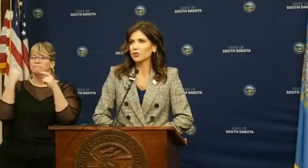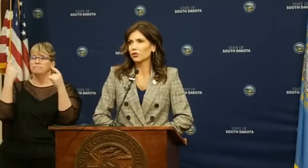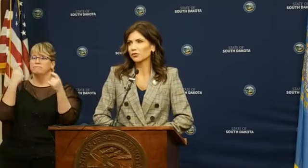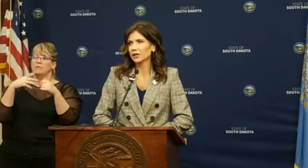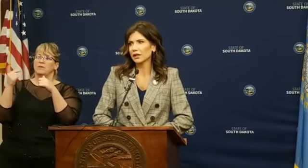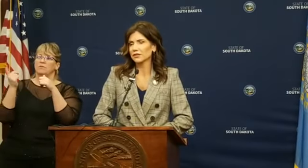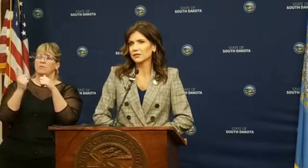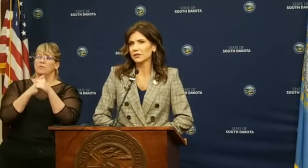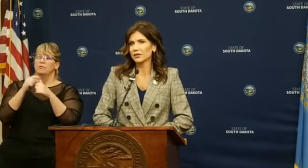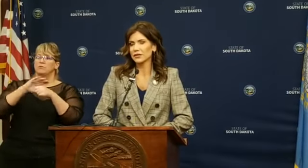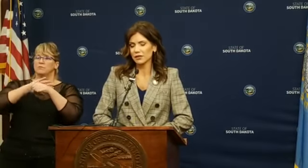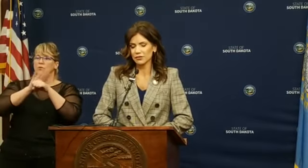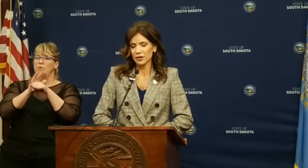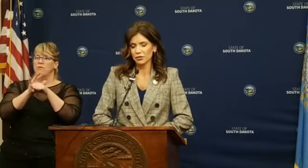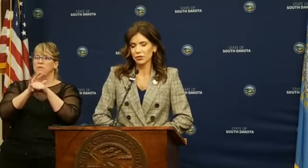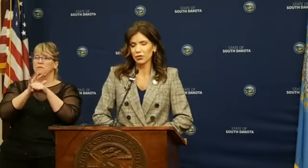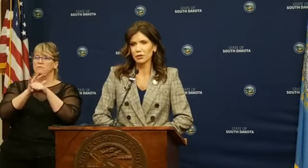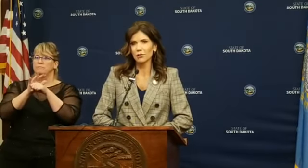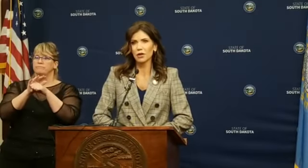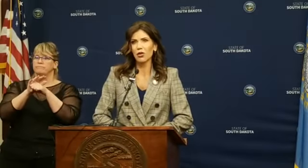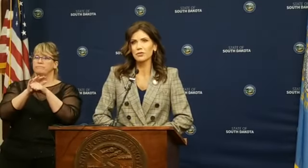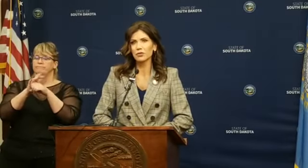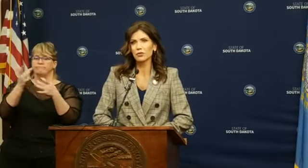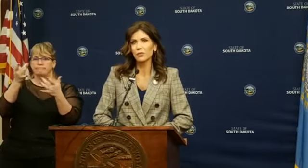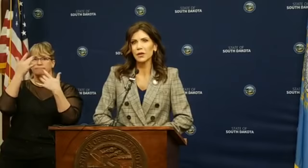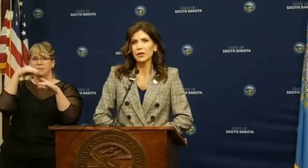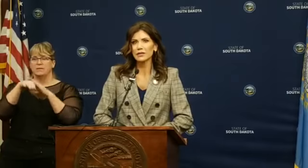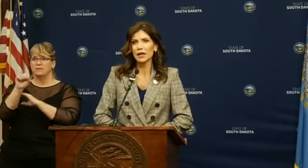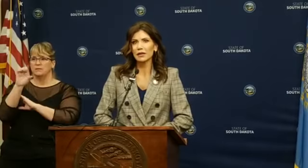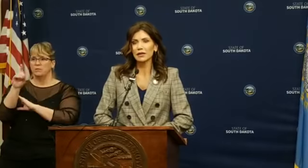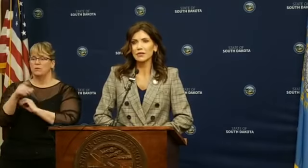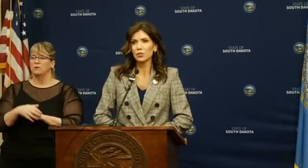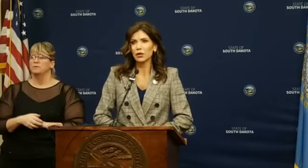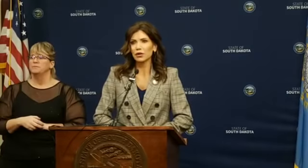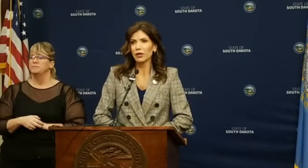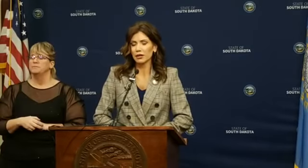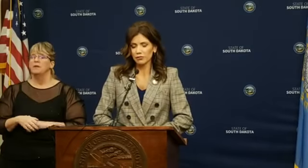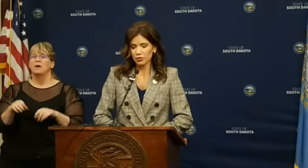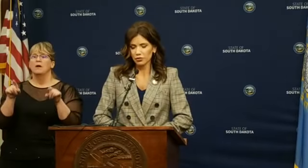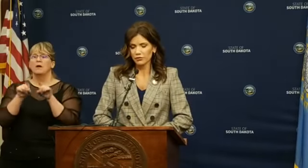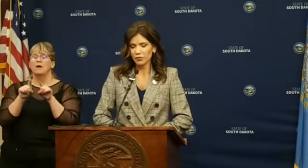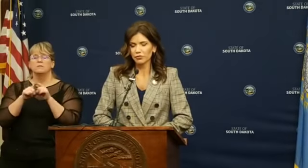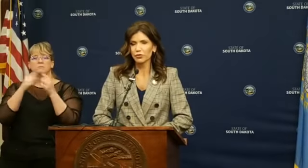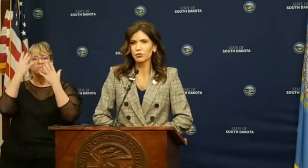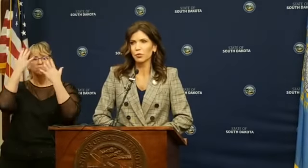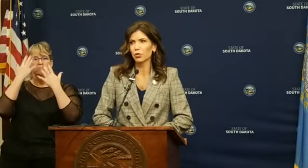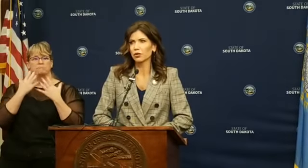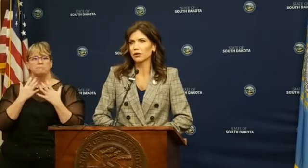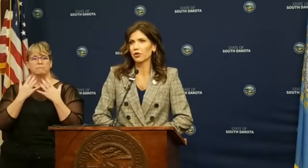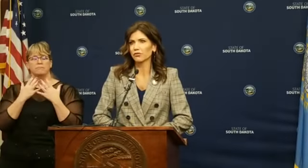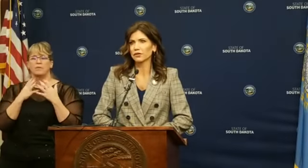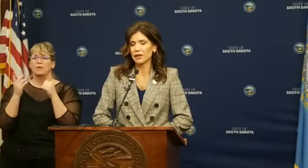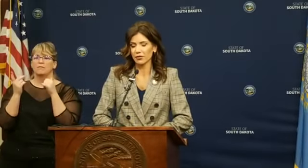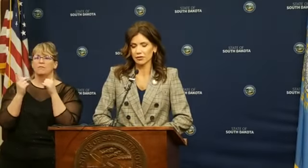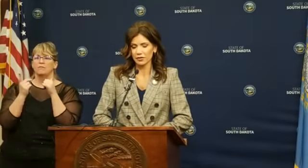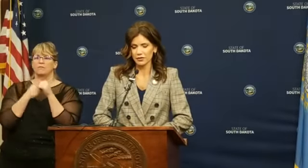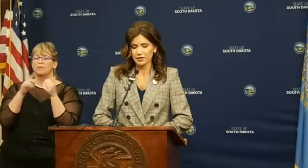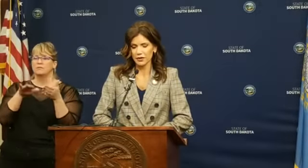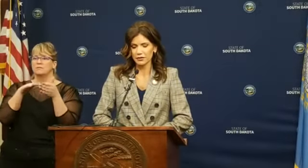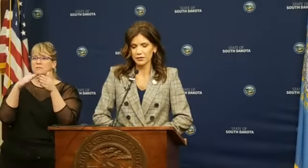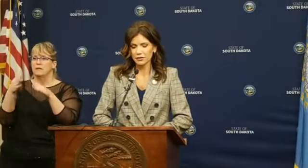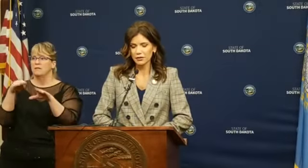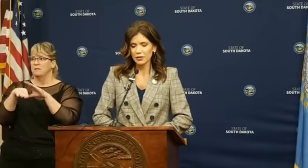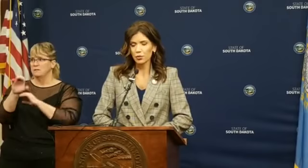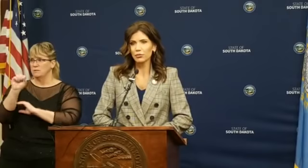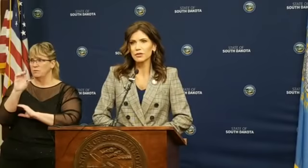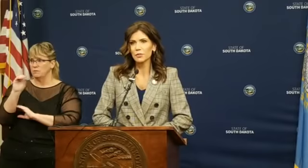our first COVID cases in the state of South Dakota. It also, sadly, is the one-year anniversary of our first reported COVID death in the